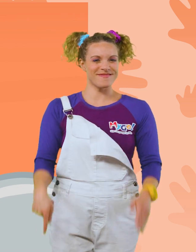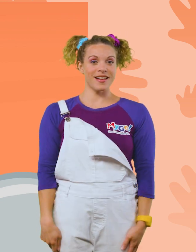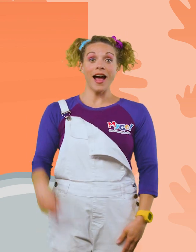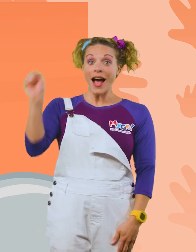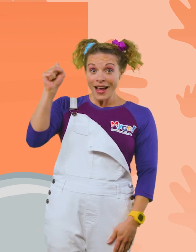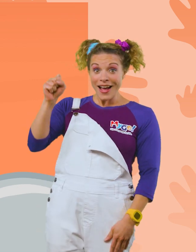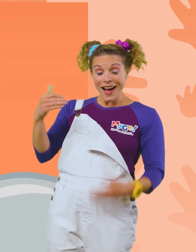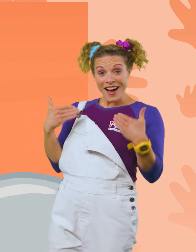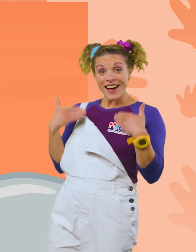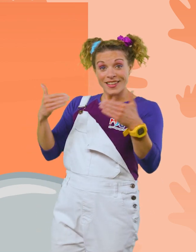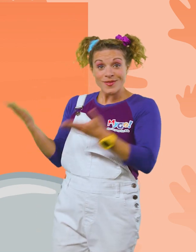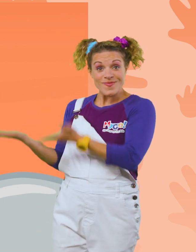Let's bring back the sword.